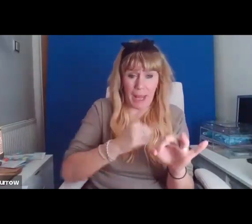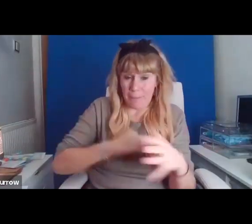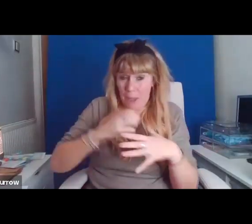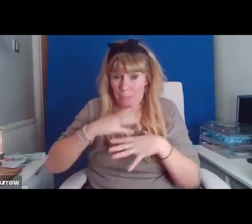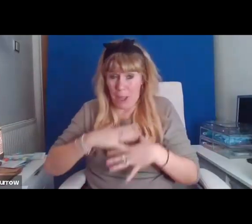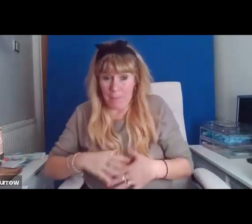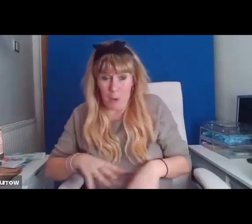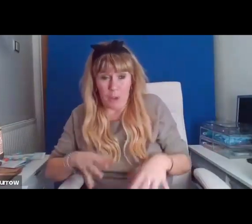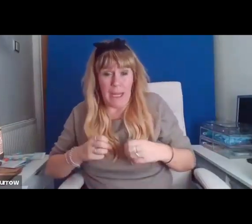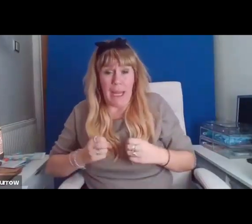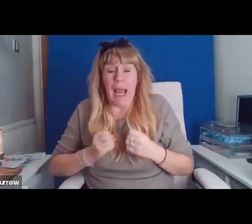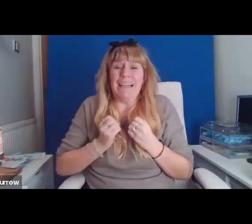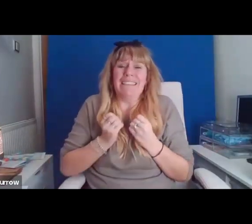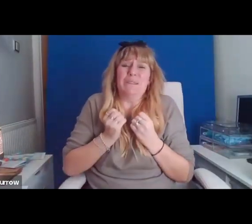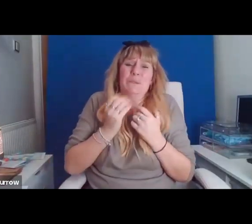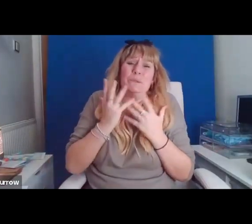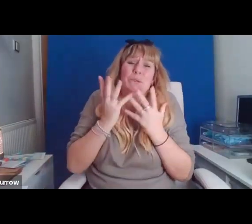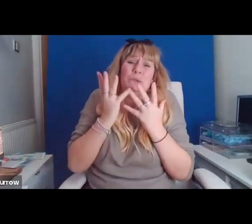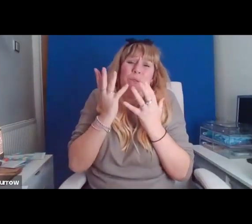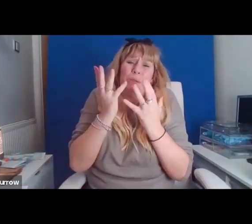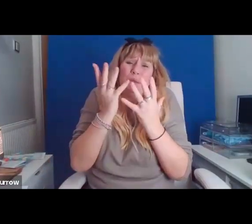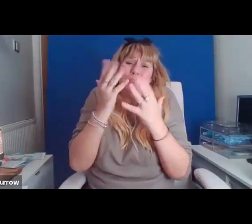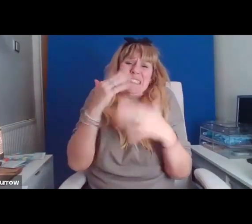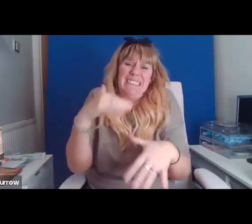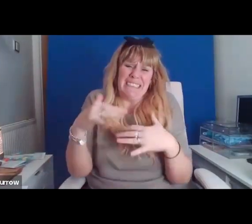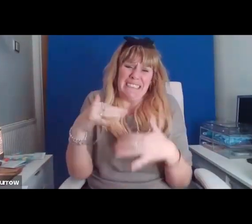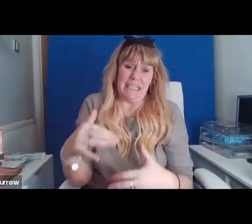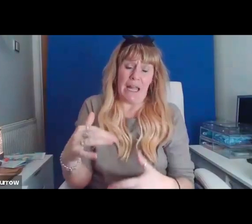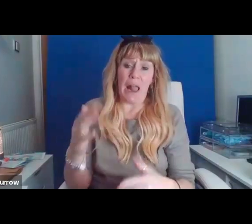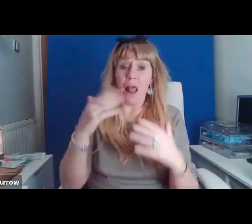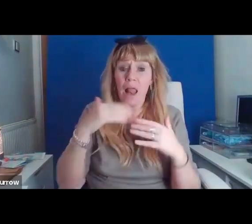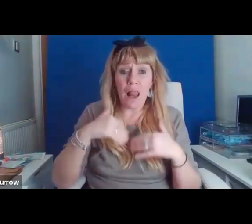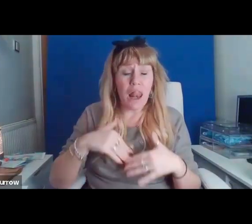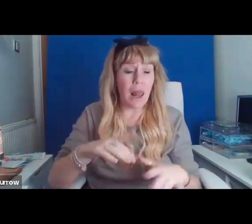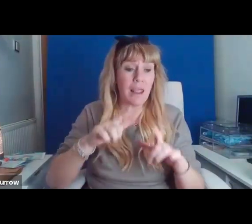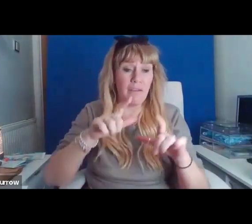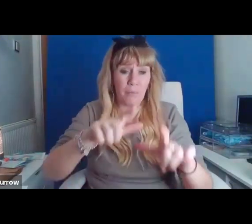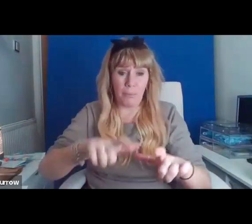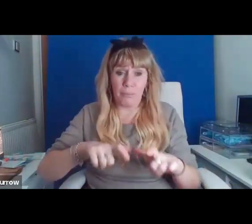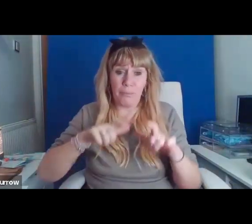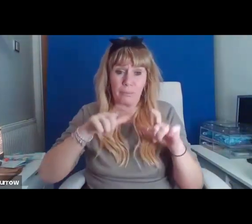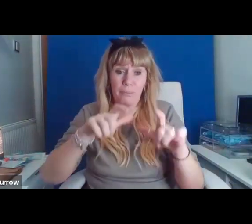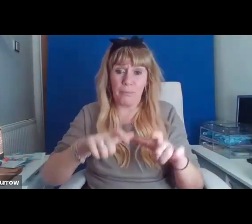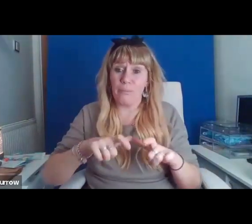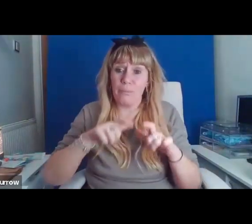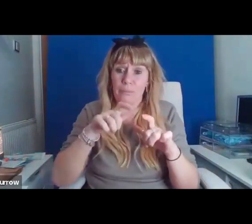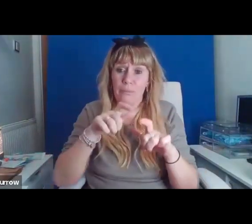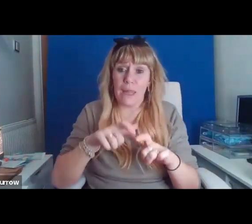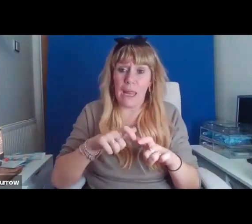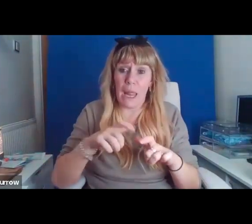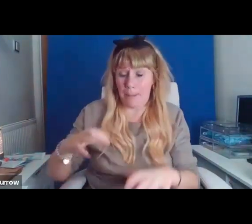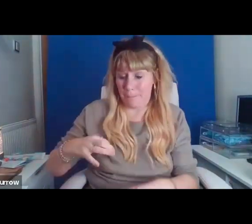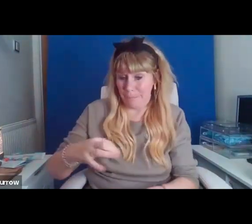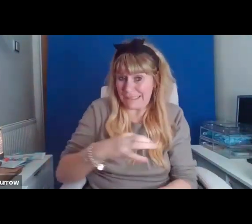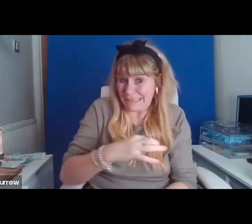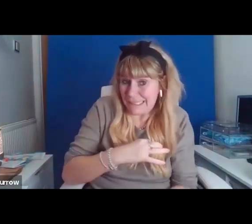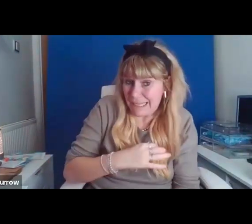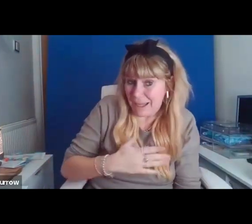once. Leave me in the bucket. Medically, I am a woman?